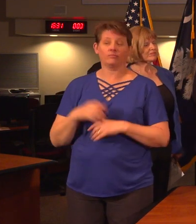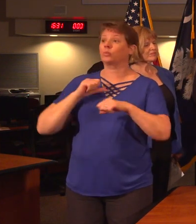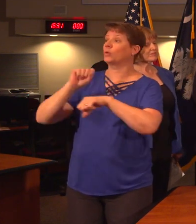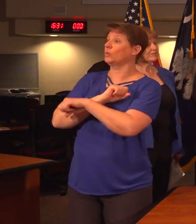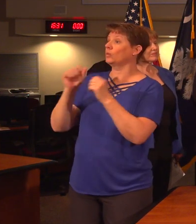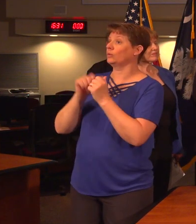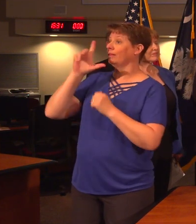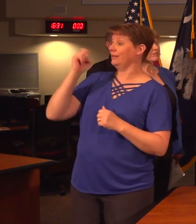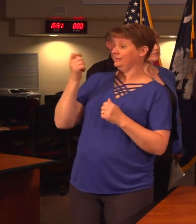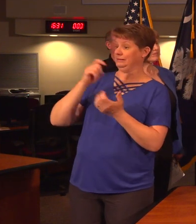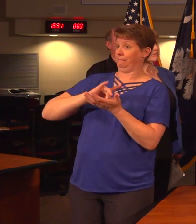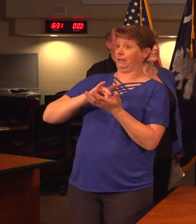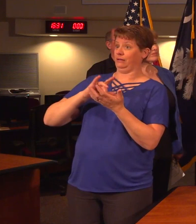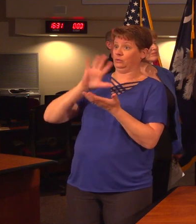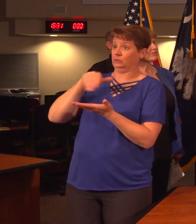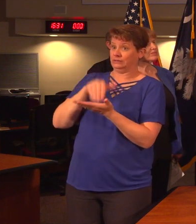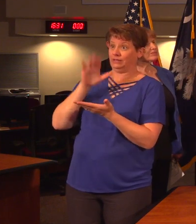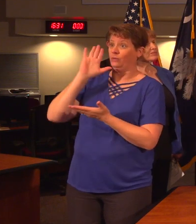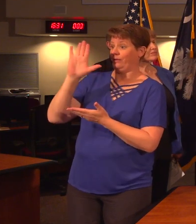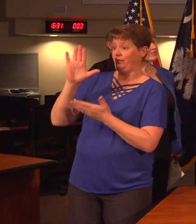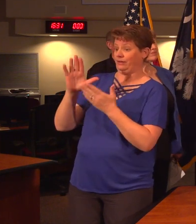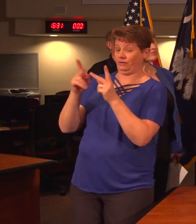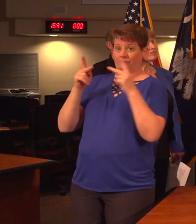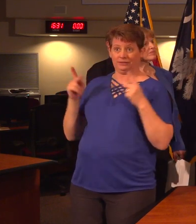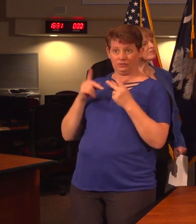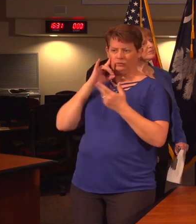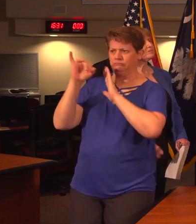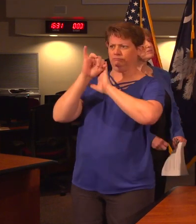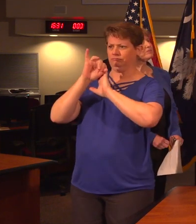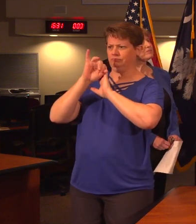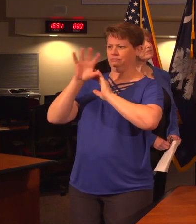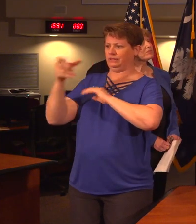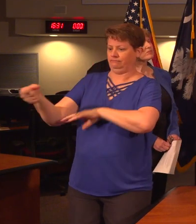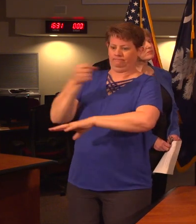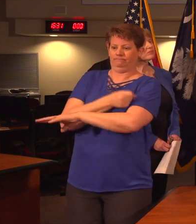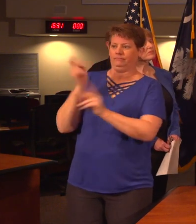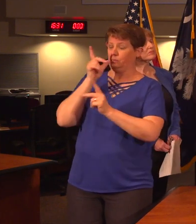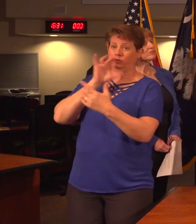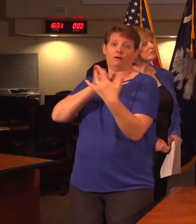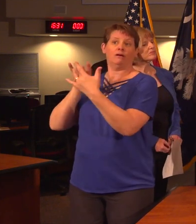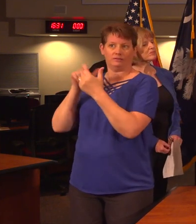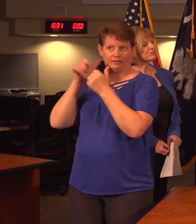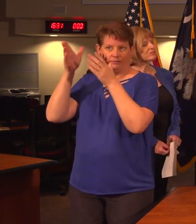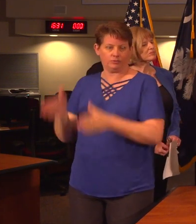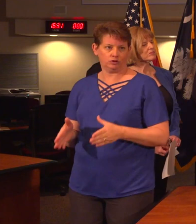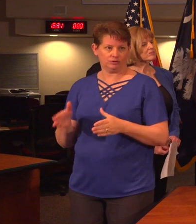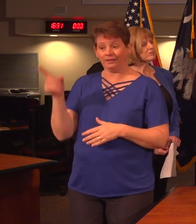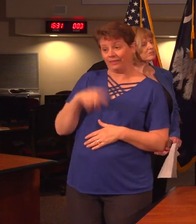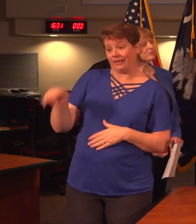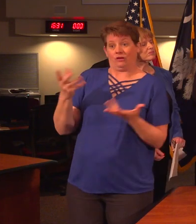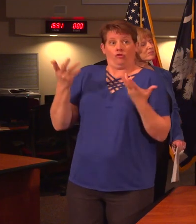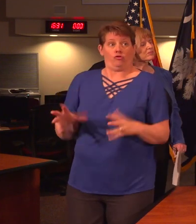Lexington Medical Center Extended Care Skilled Nursing Facility to identify and isolate contacts. In addition, the center had already